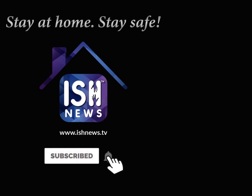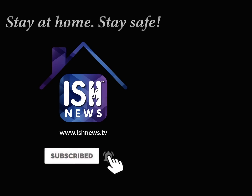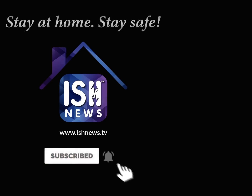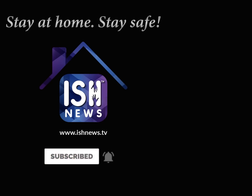known so